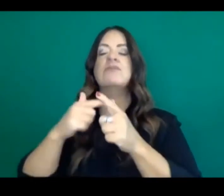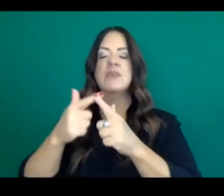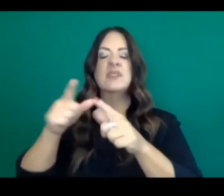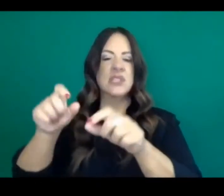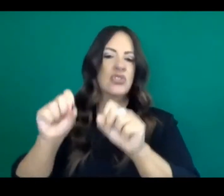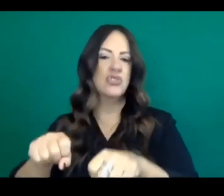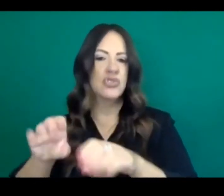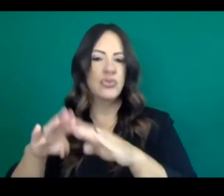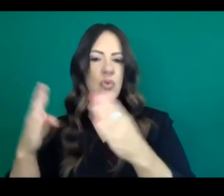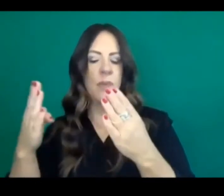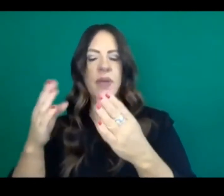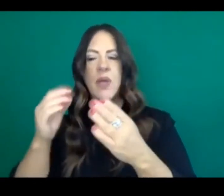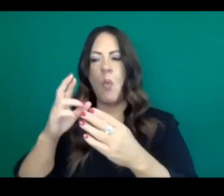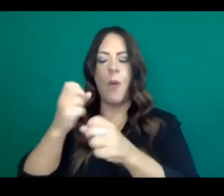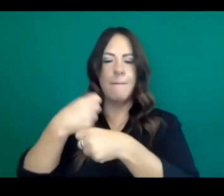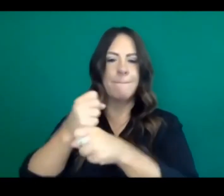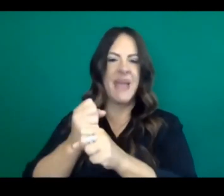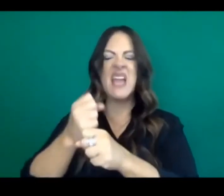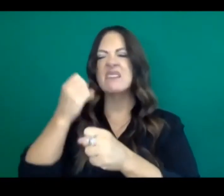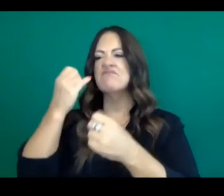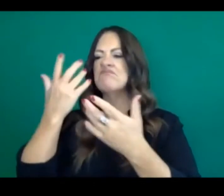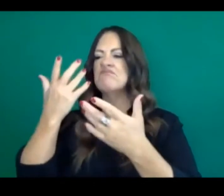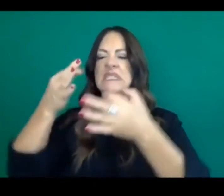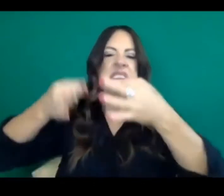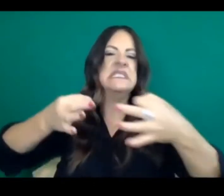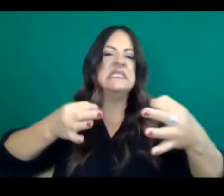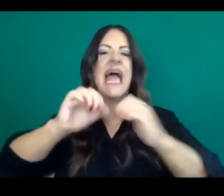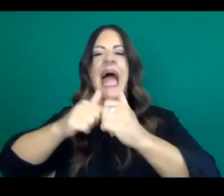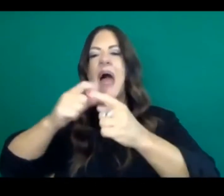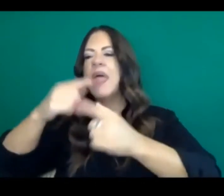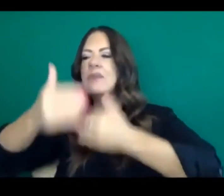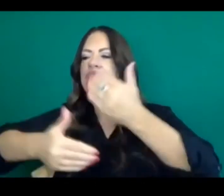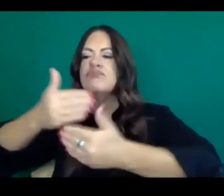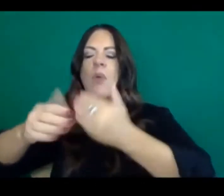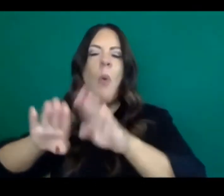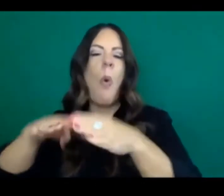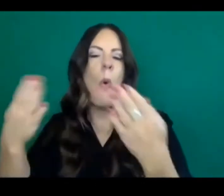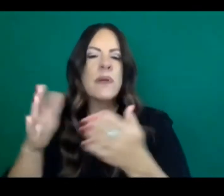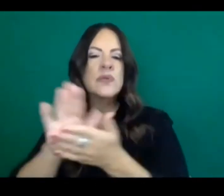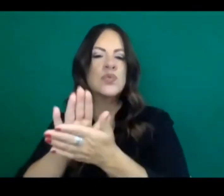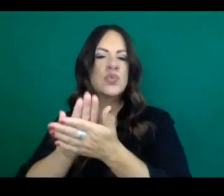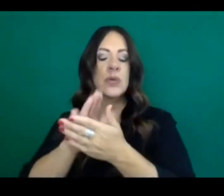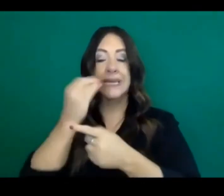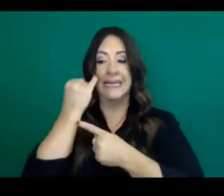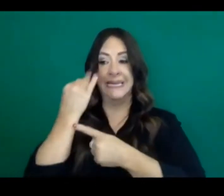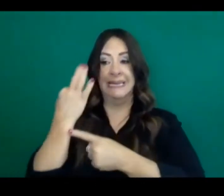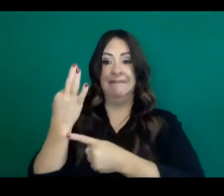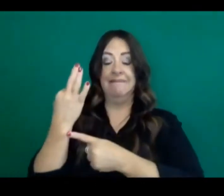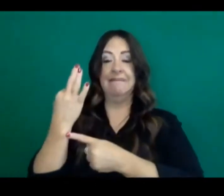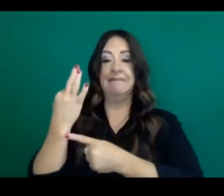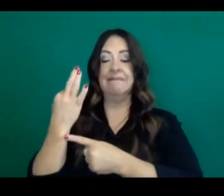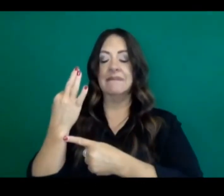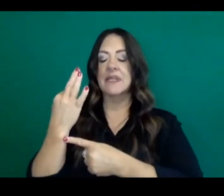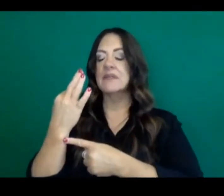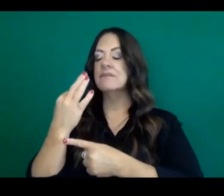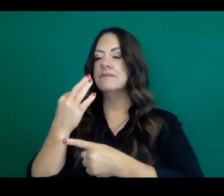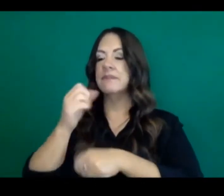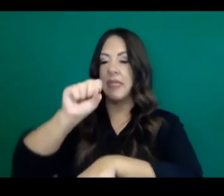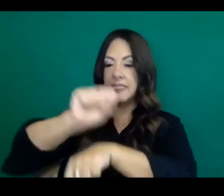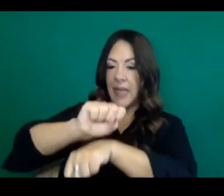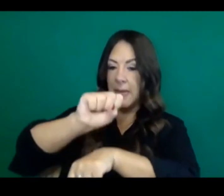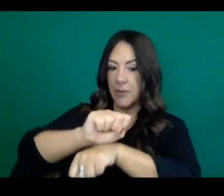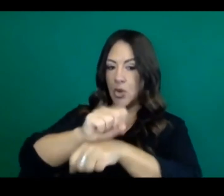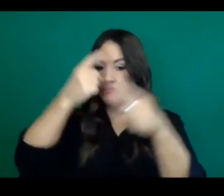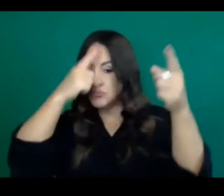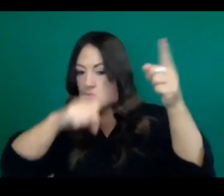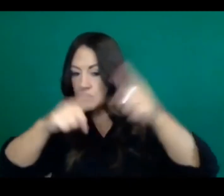days to continue moving forward with their school reopenings if the labor agreements were all in place